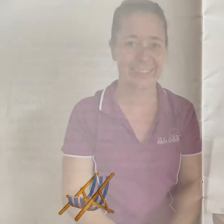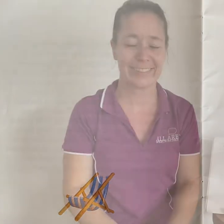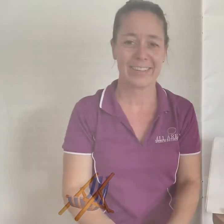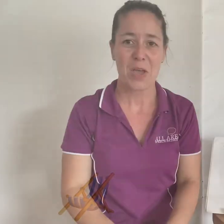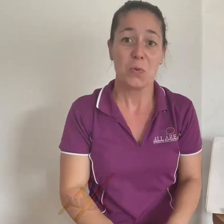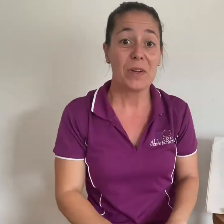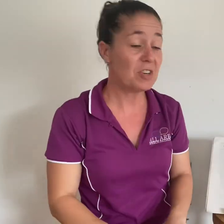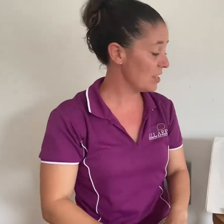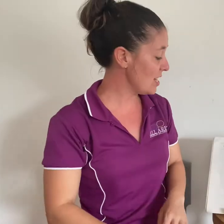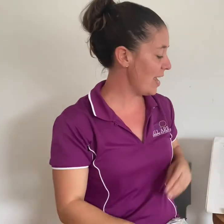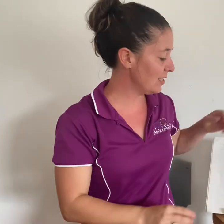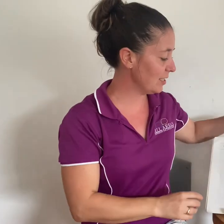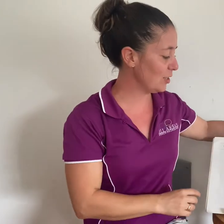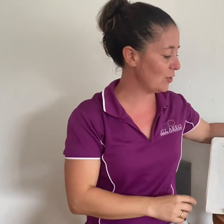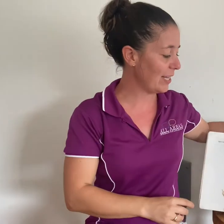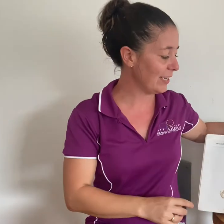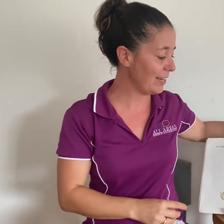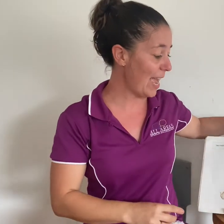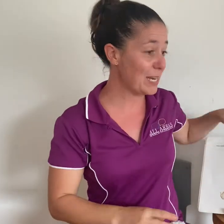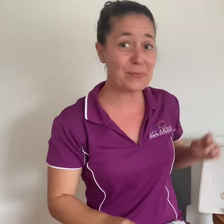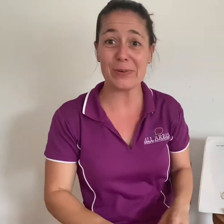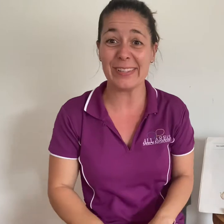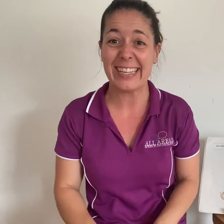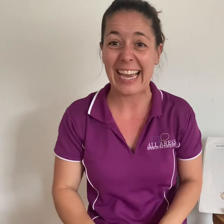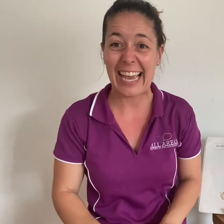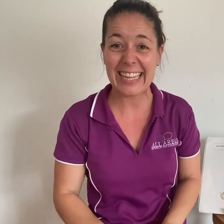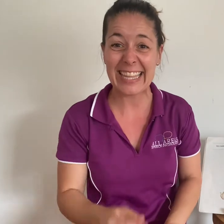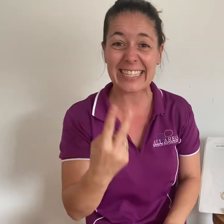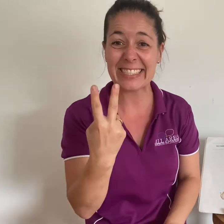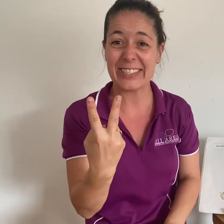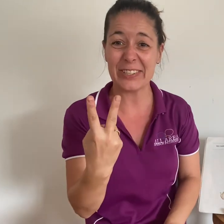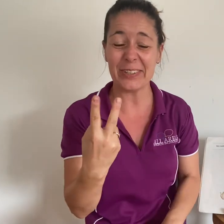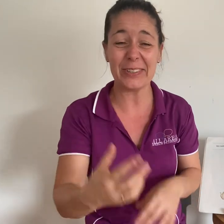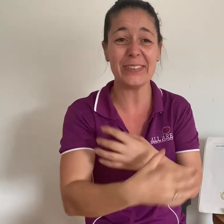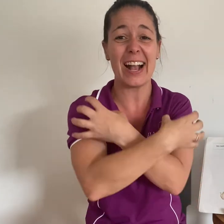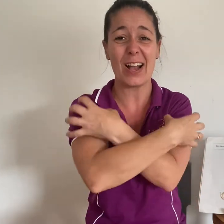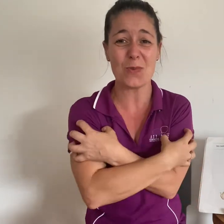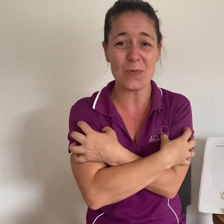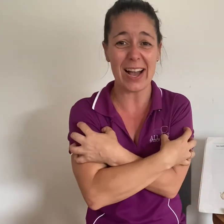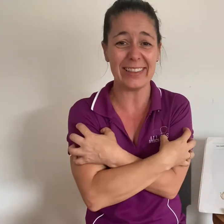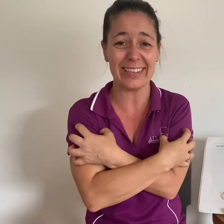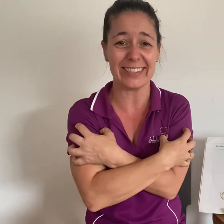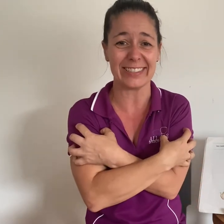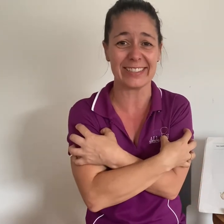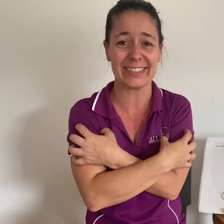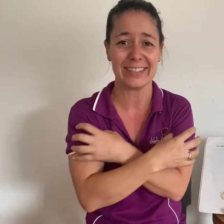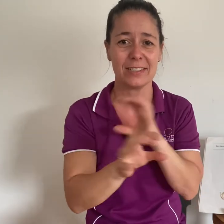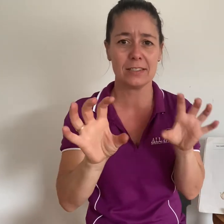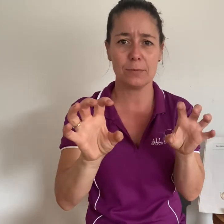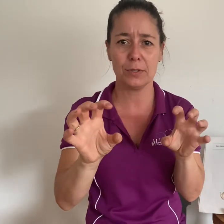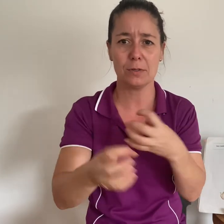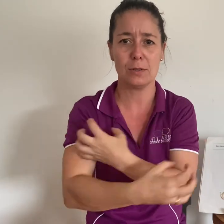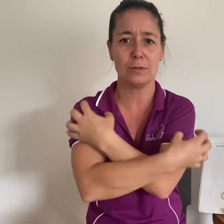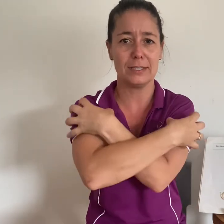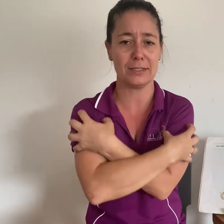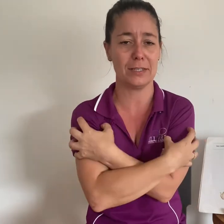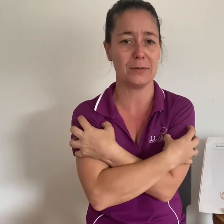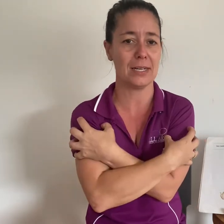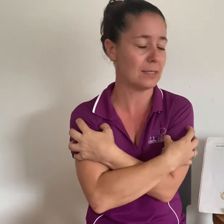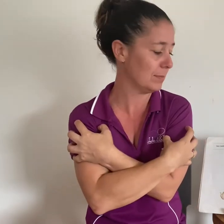we've got the next Australian animal and there's two koalas so put your claws into your arms